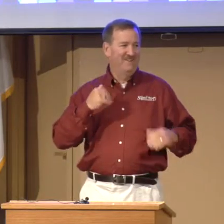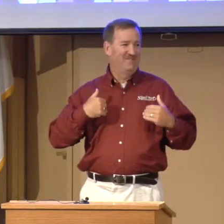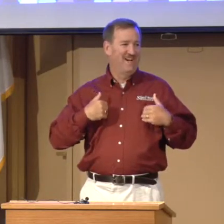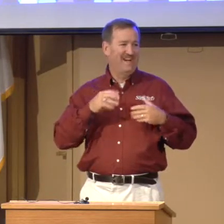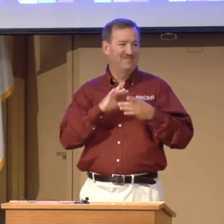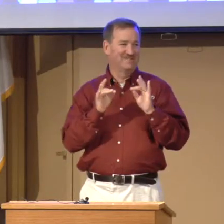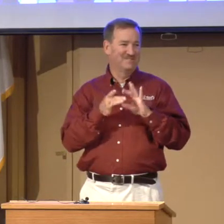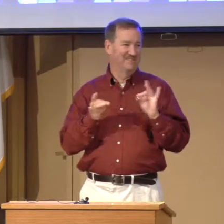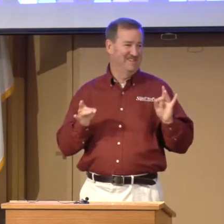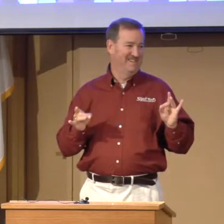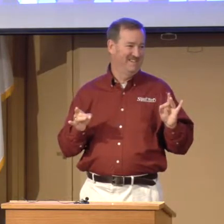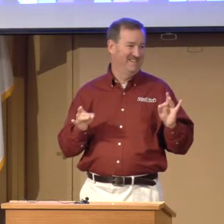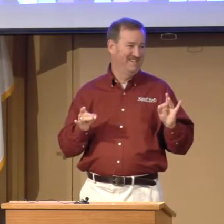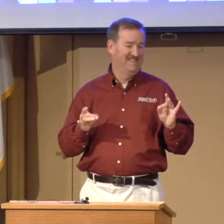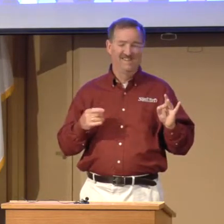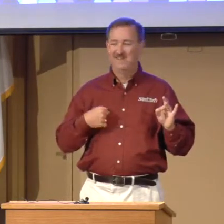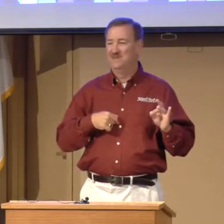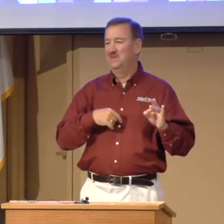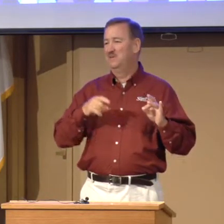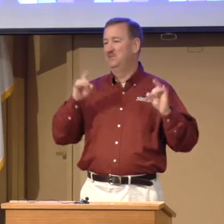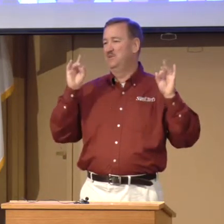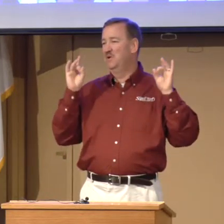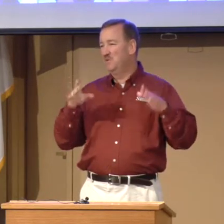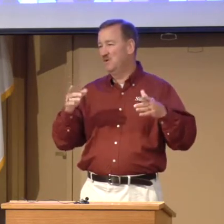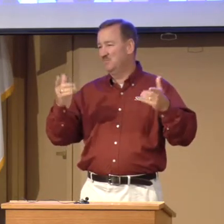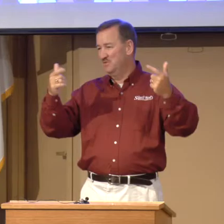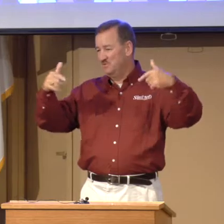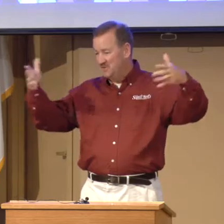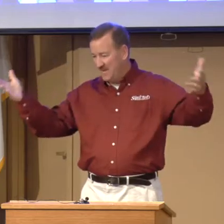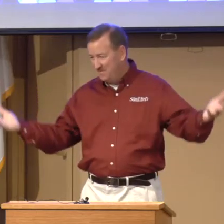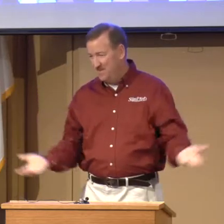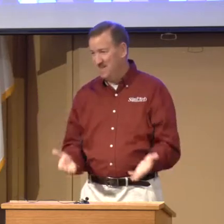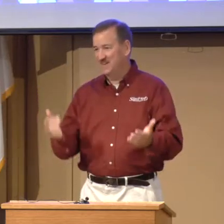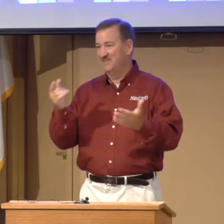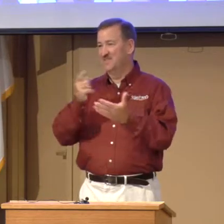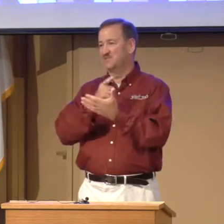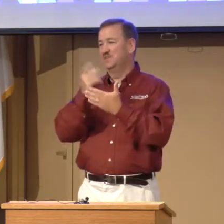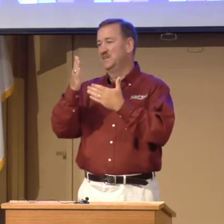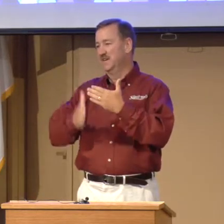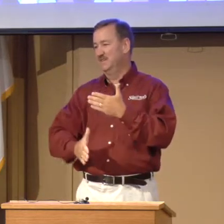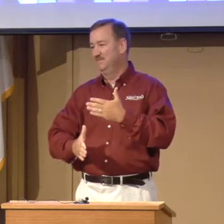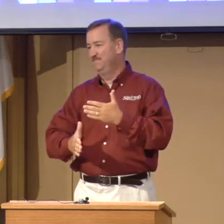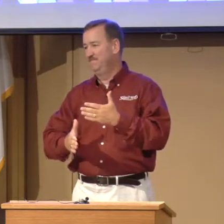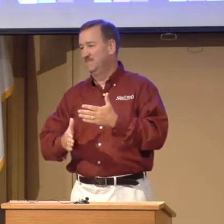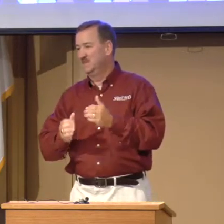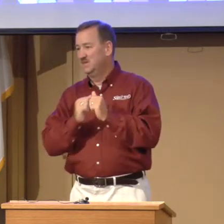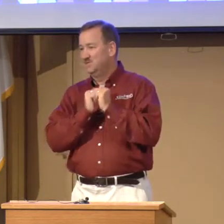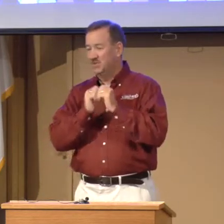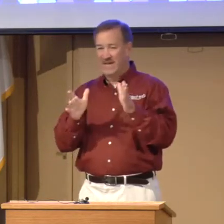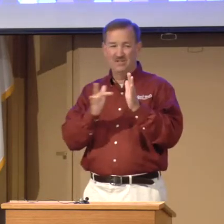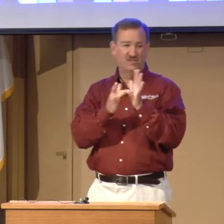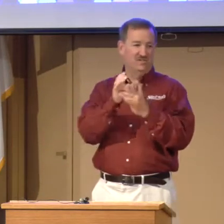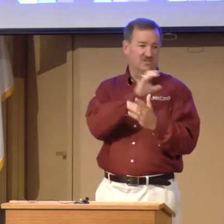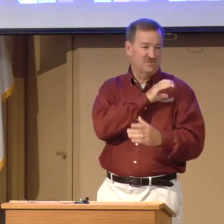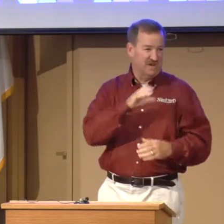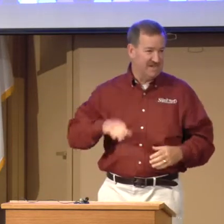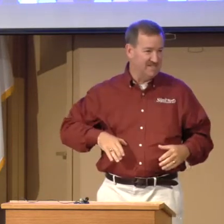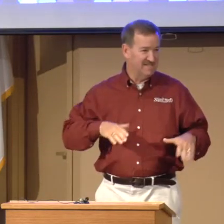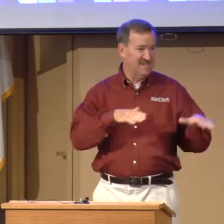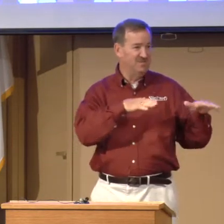know if I have a story. It would be horrible if you came here this weekend without Jesus Christ, and